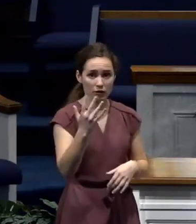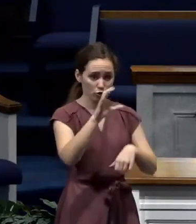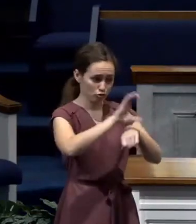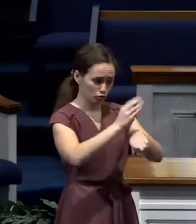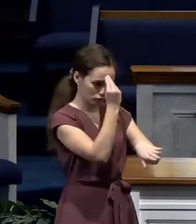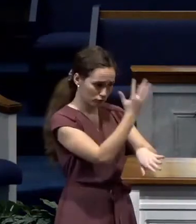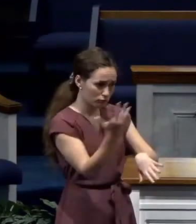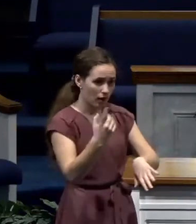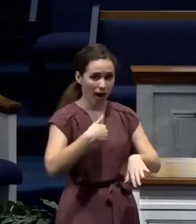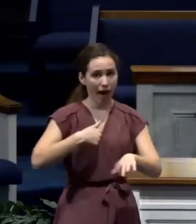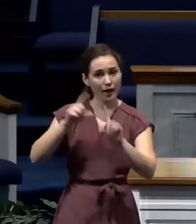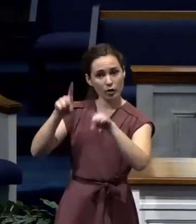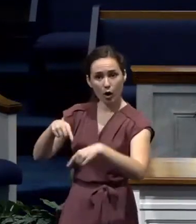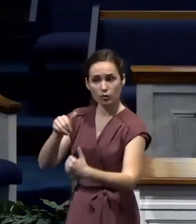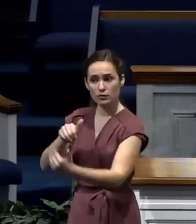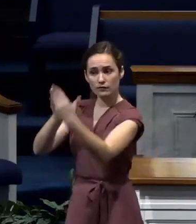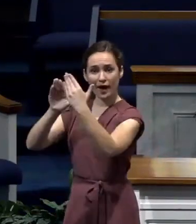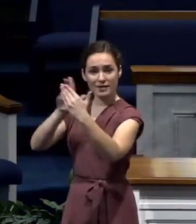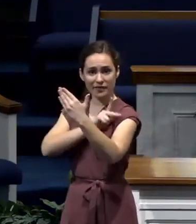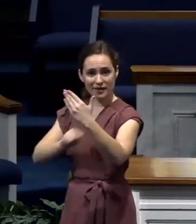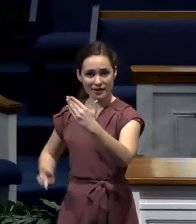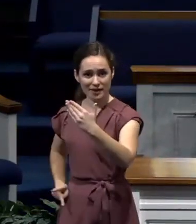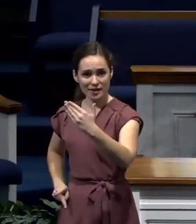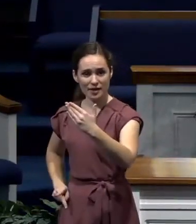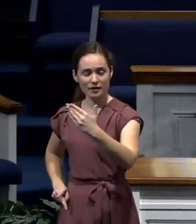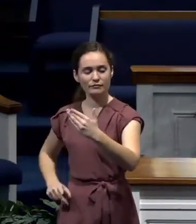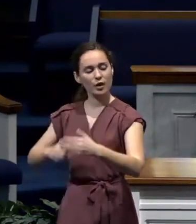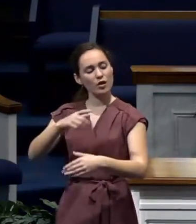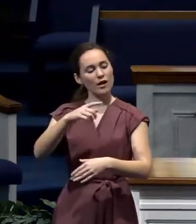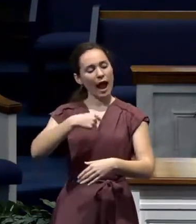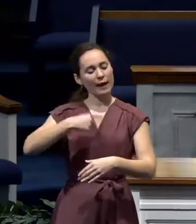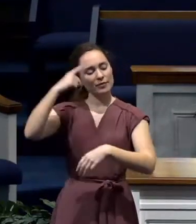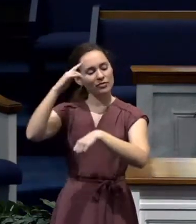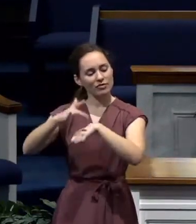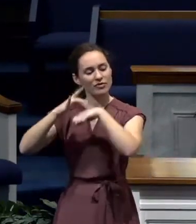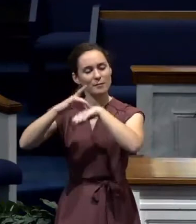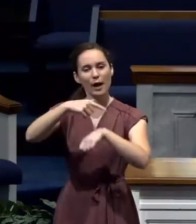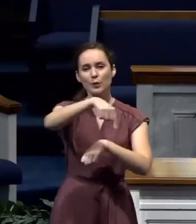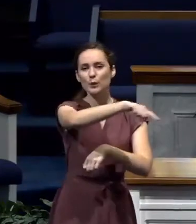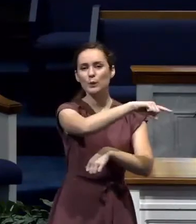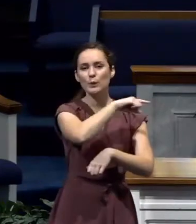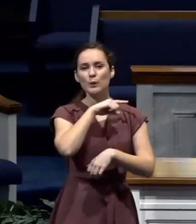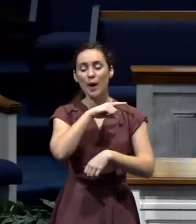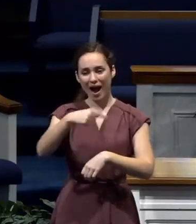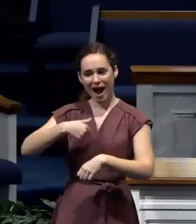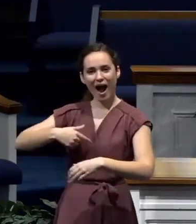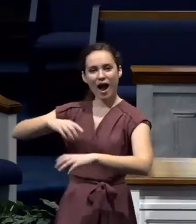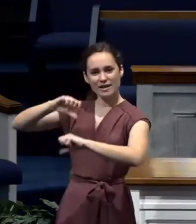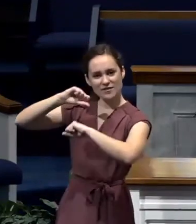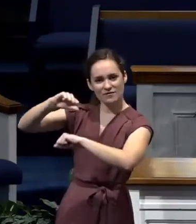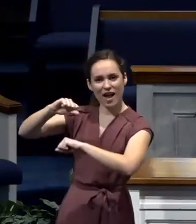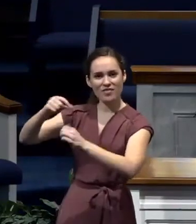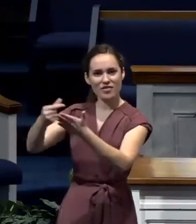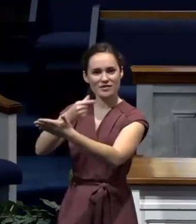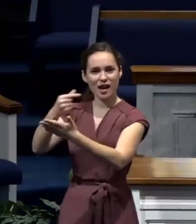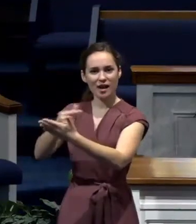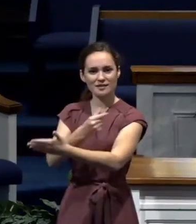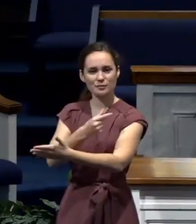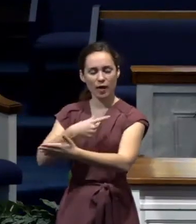heart. And when I stand to defend the gospel, you're there. But again, the word defend